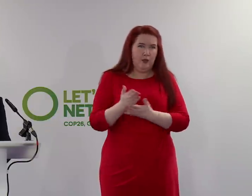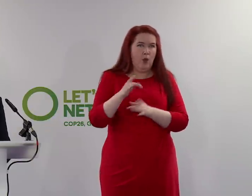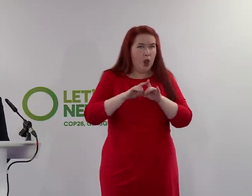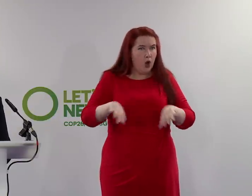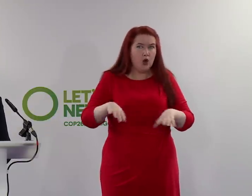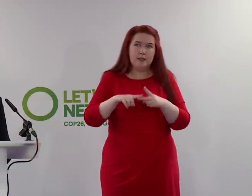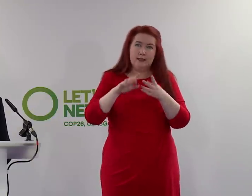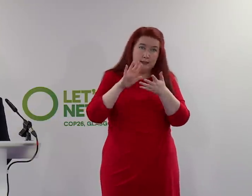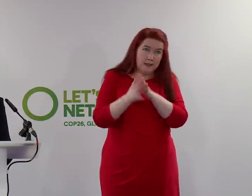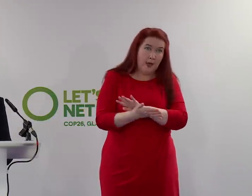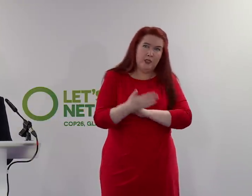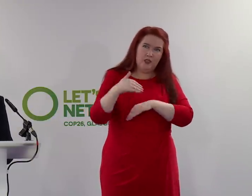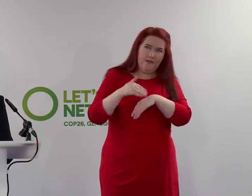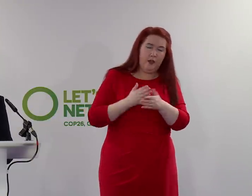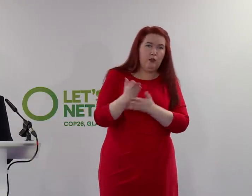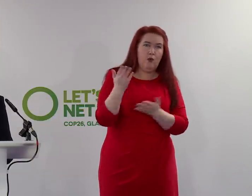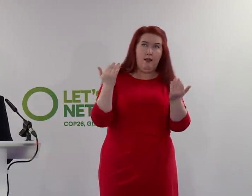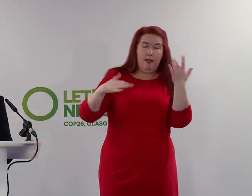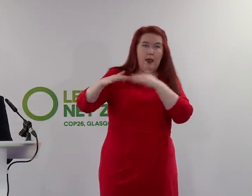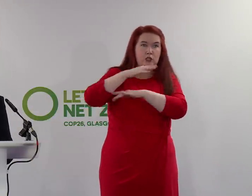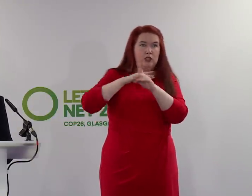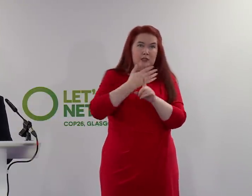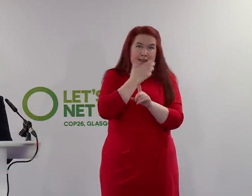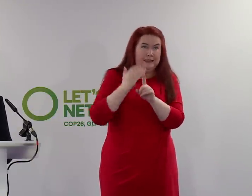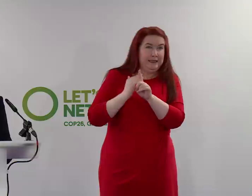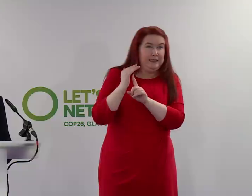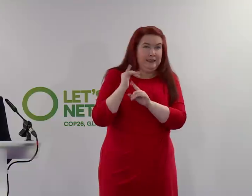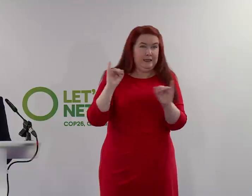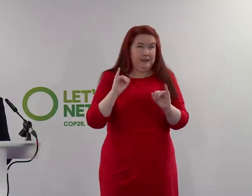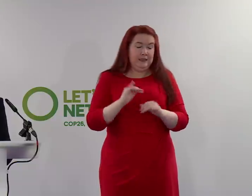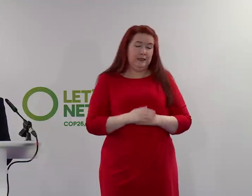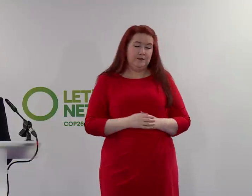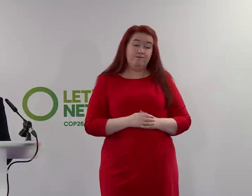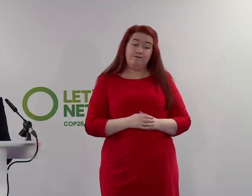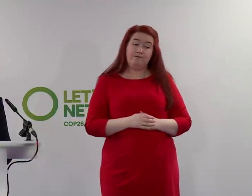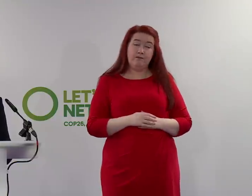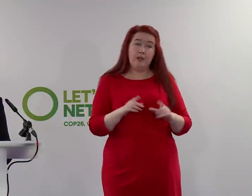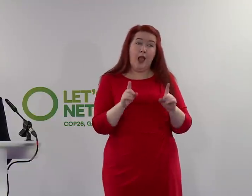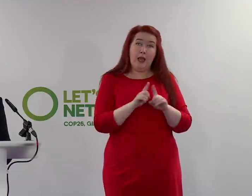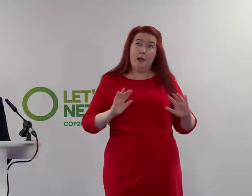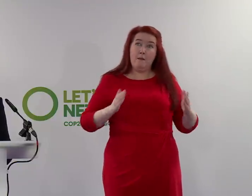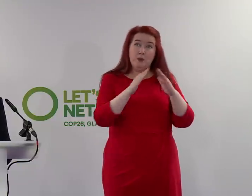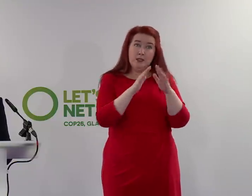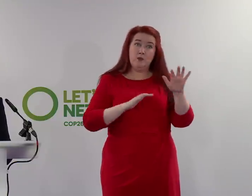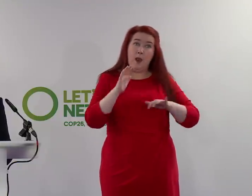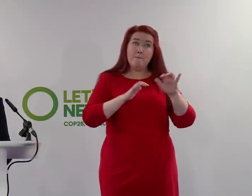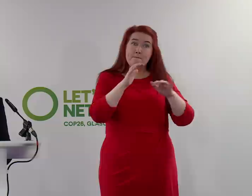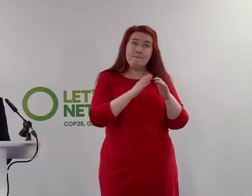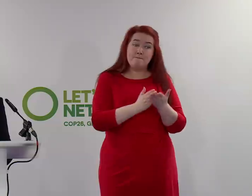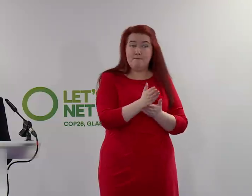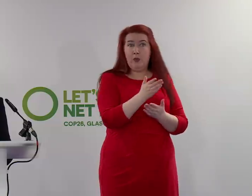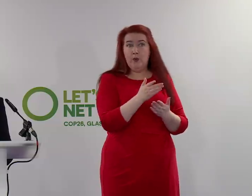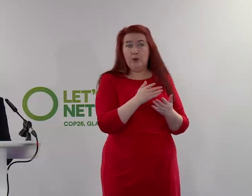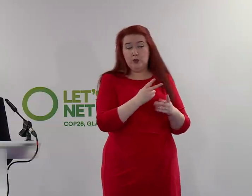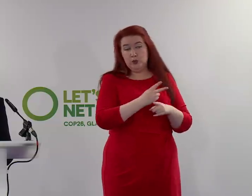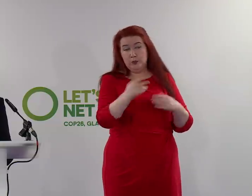loss and damage from climate change. So there's a mountain to climb over the next two weeks in Glasgow. There's absolutely no doubt about